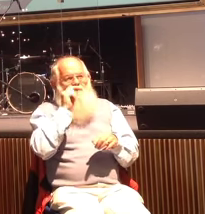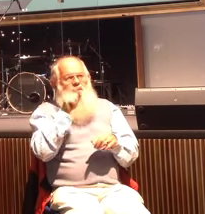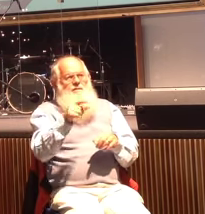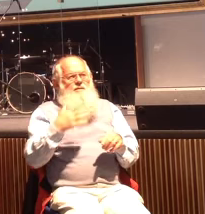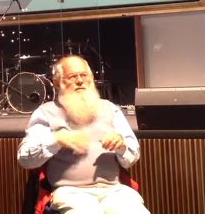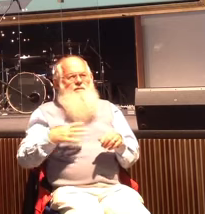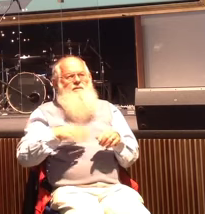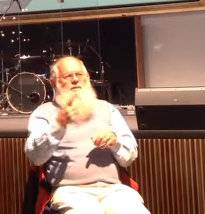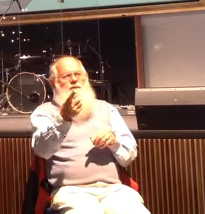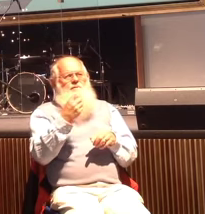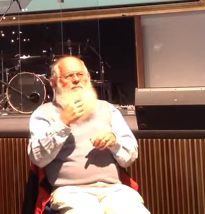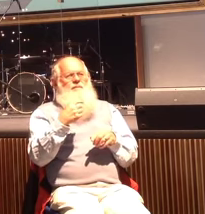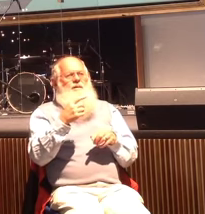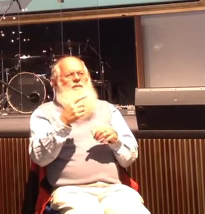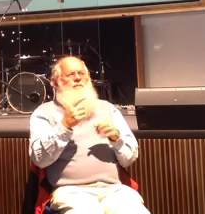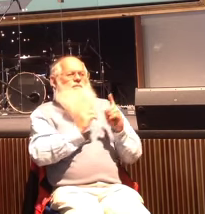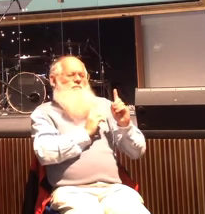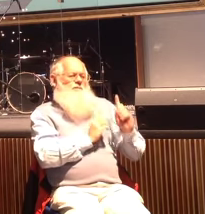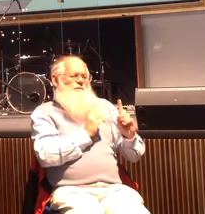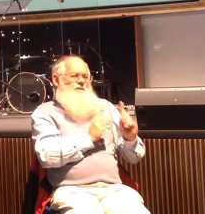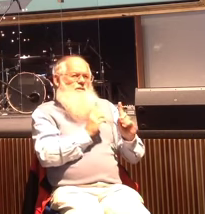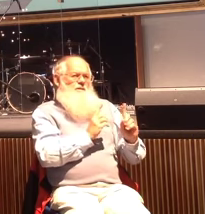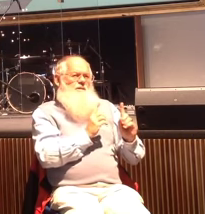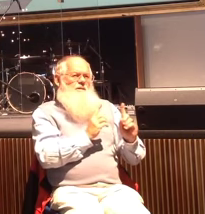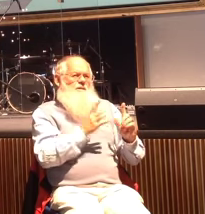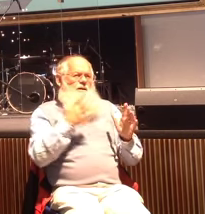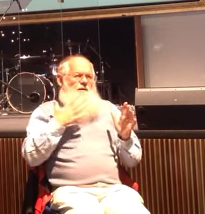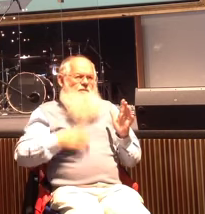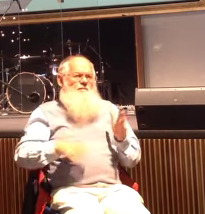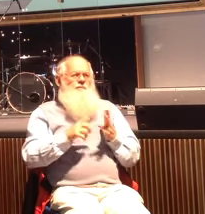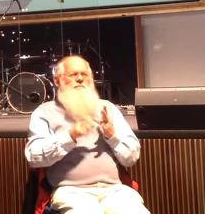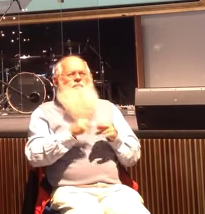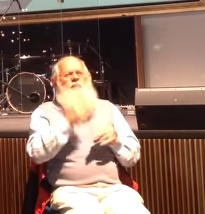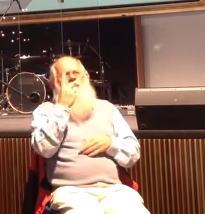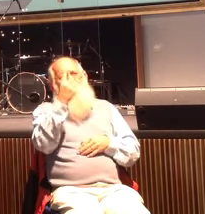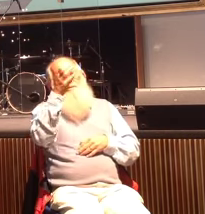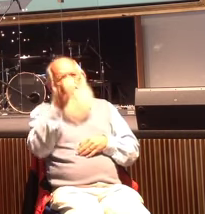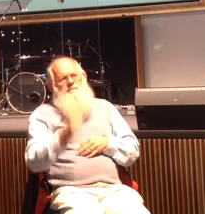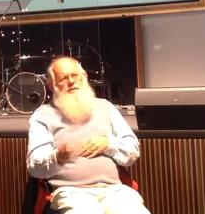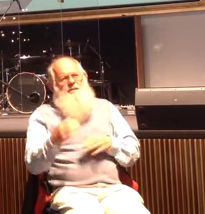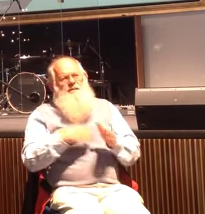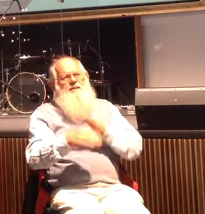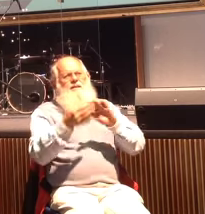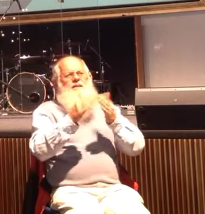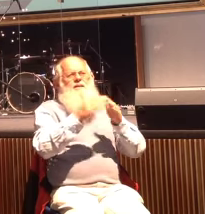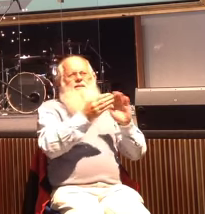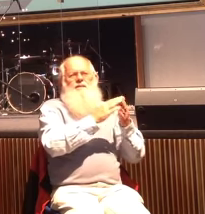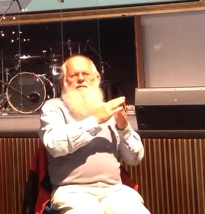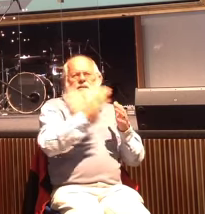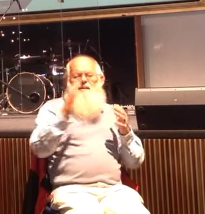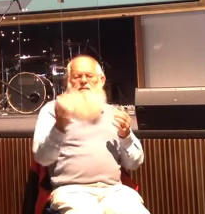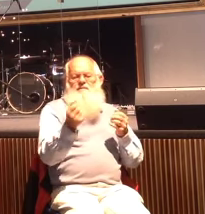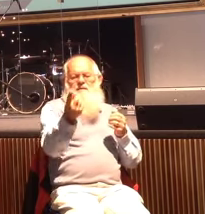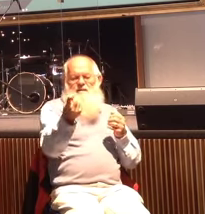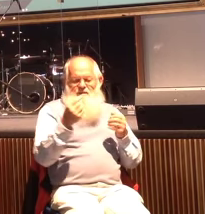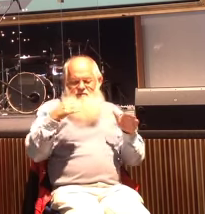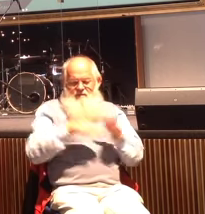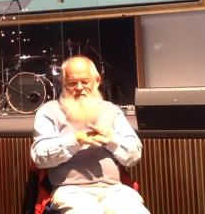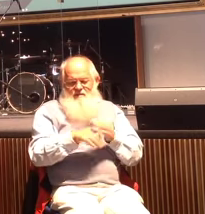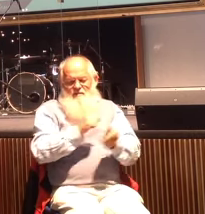to come and you need to come alongside and mentor. Because of a person that was in the community had come in, it released God's purpose for